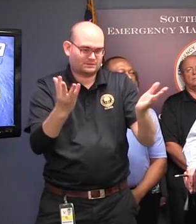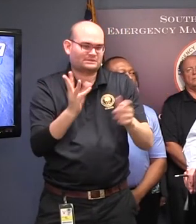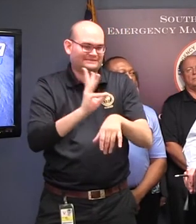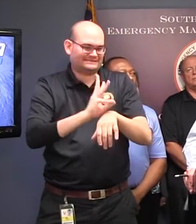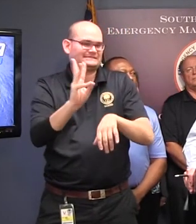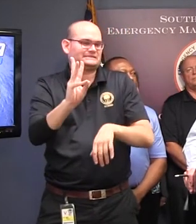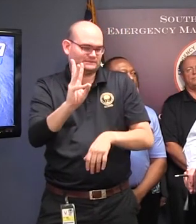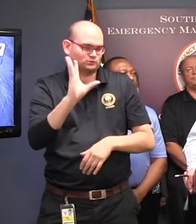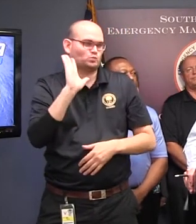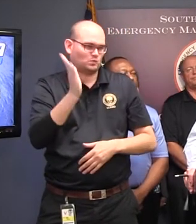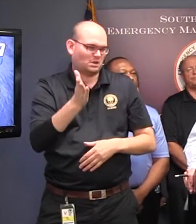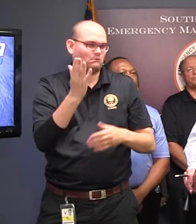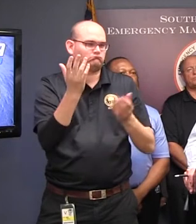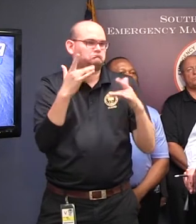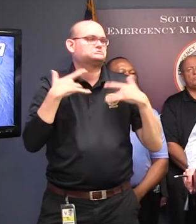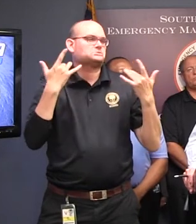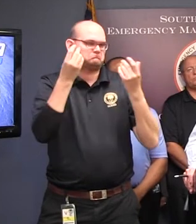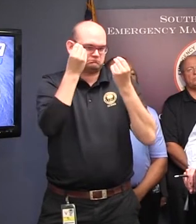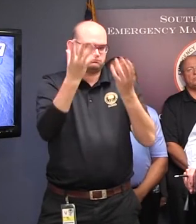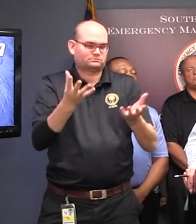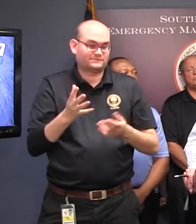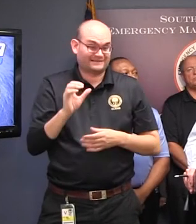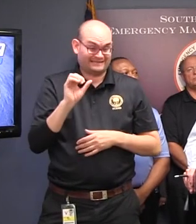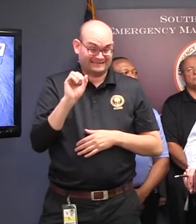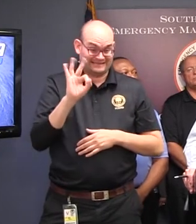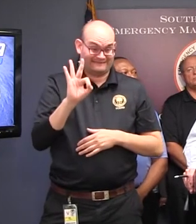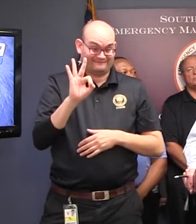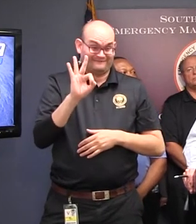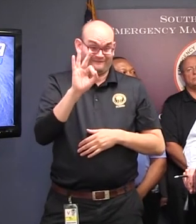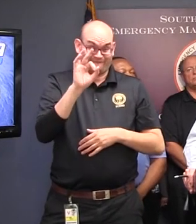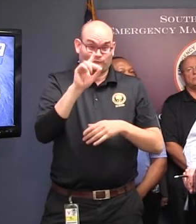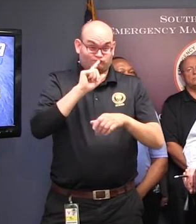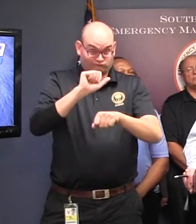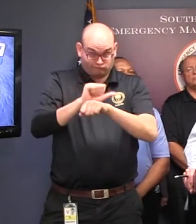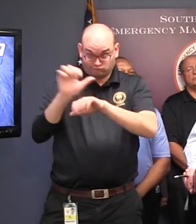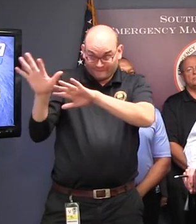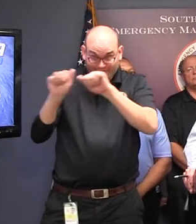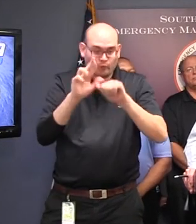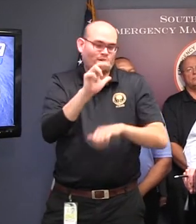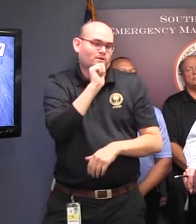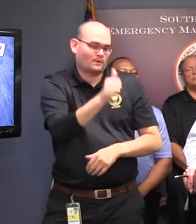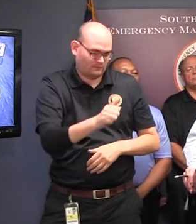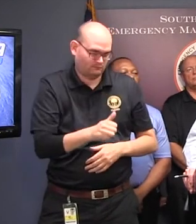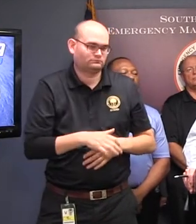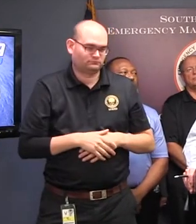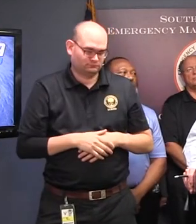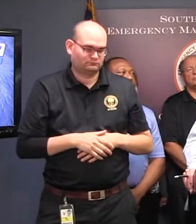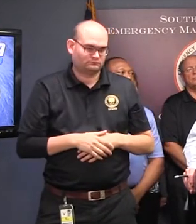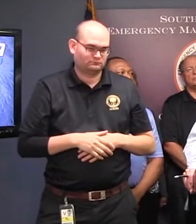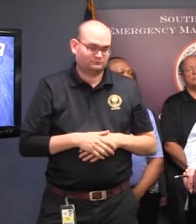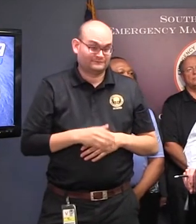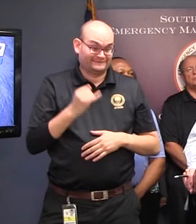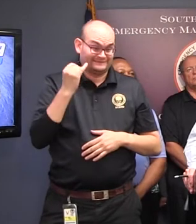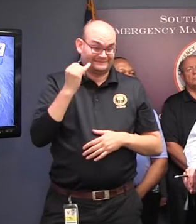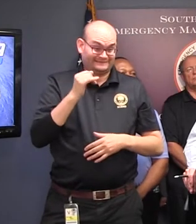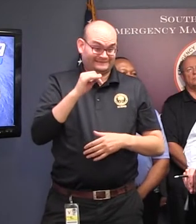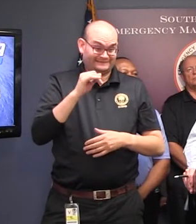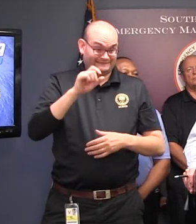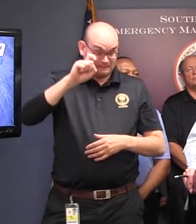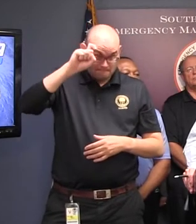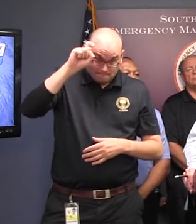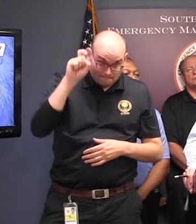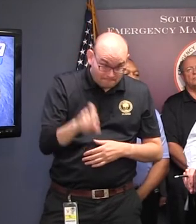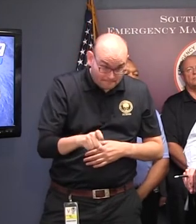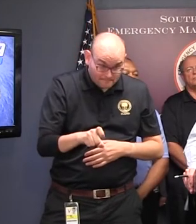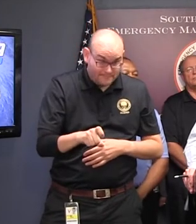evacuations. But I need to say and need to make it clear, if we had to evacuate the whole coast starting at 10 o